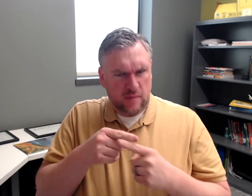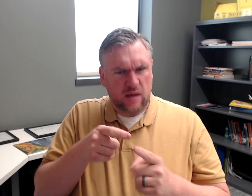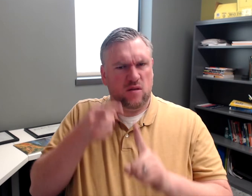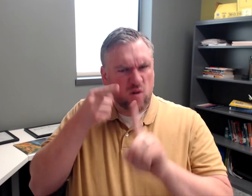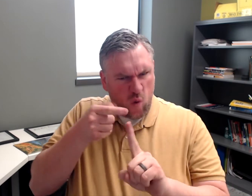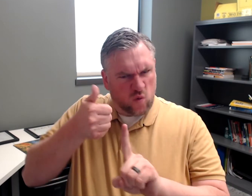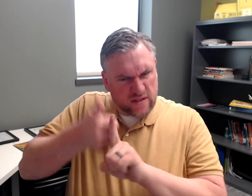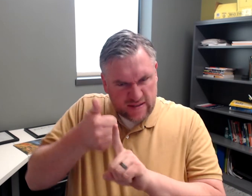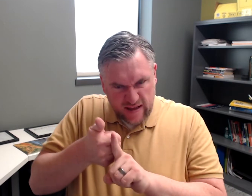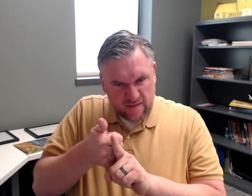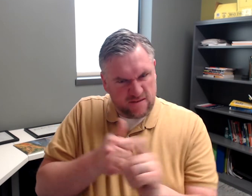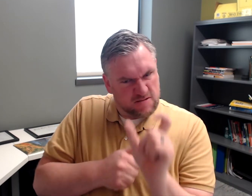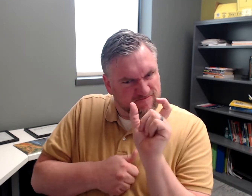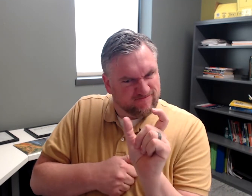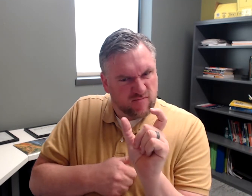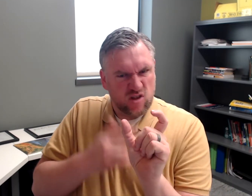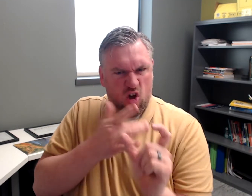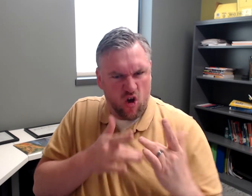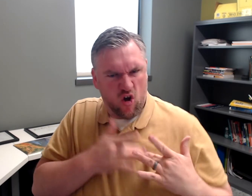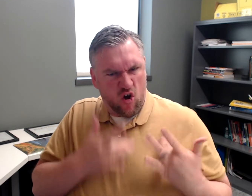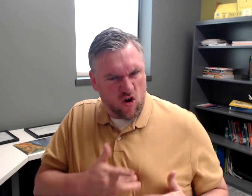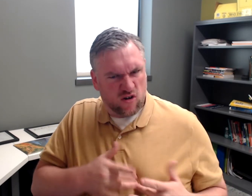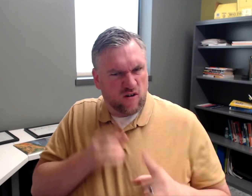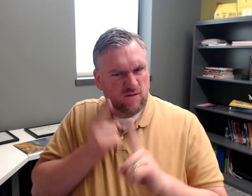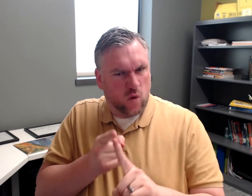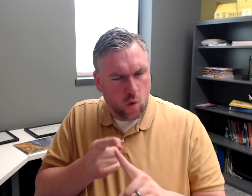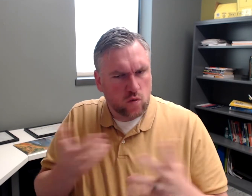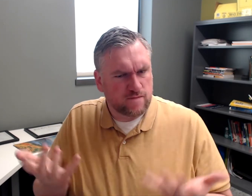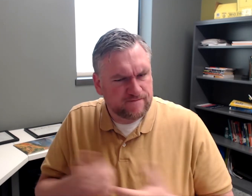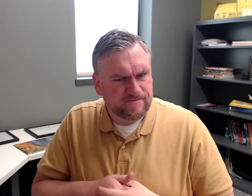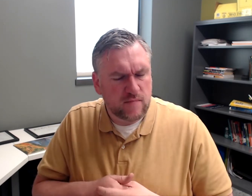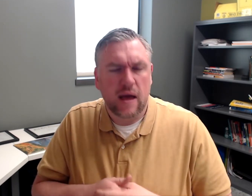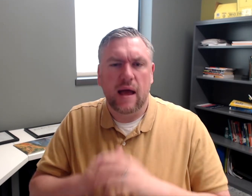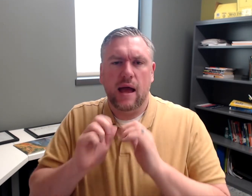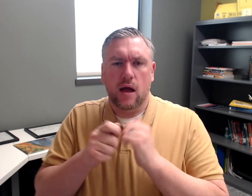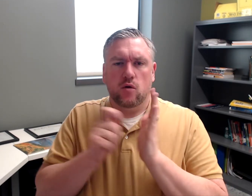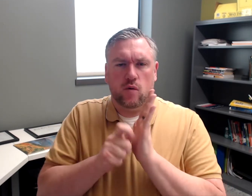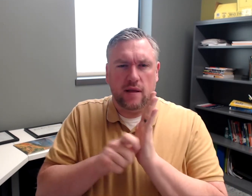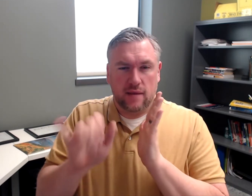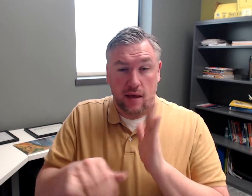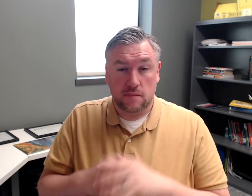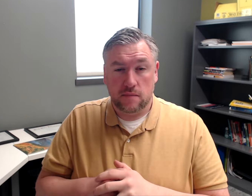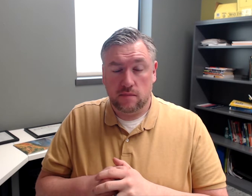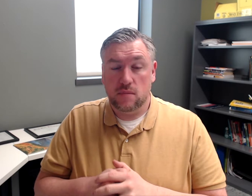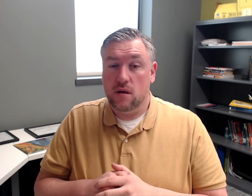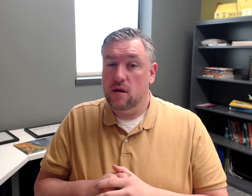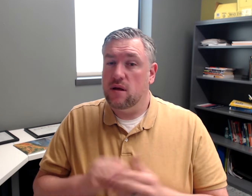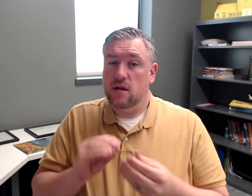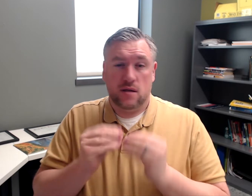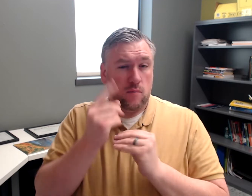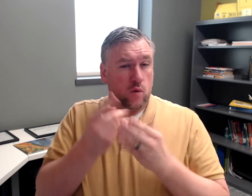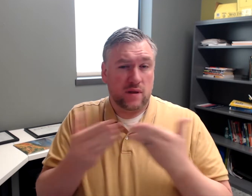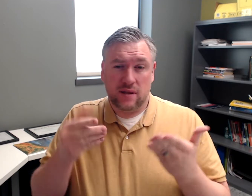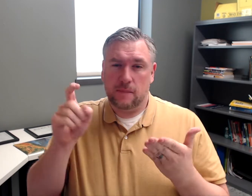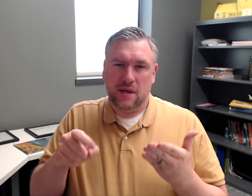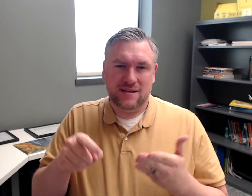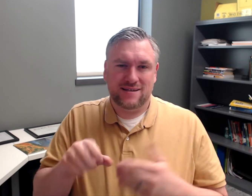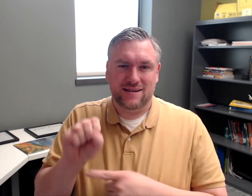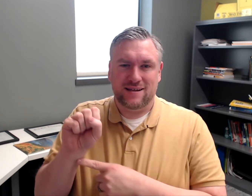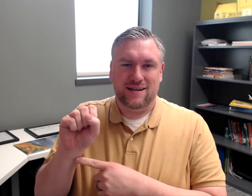Now, I want to talk about the goal itself, the heart of the goal, and how to write that. The number one